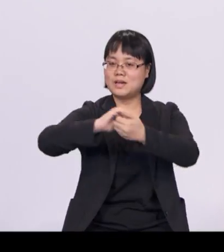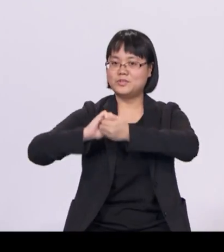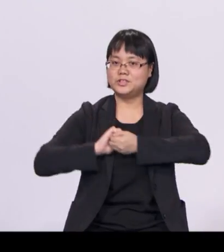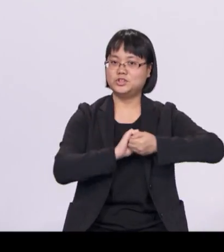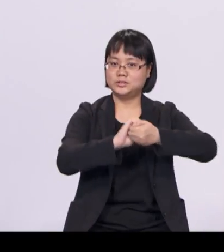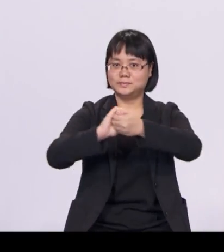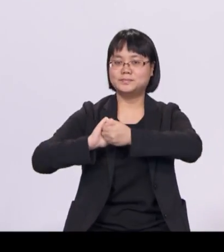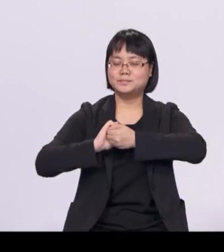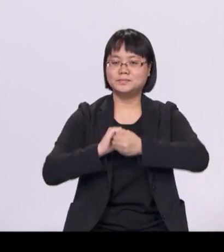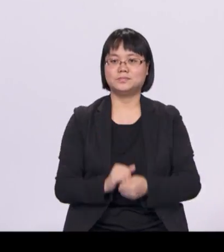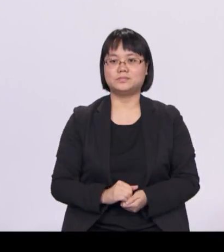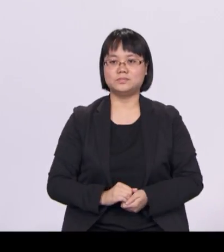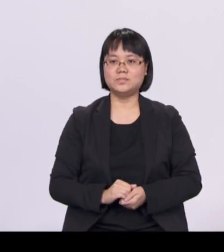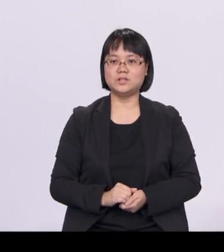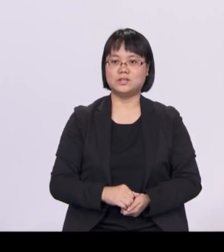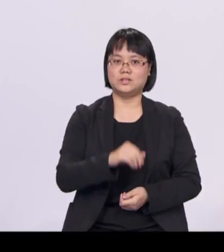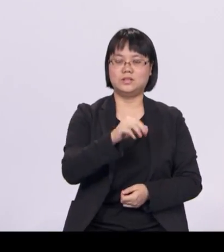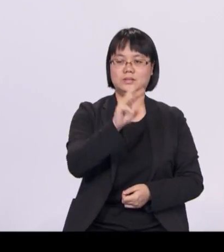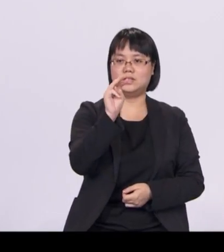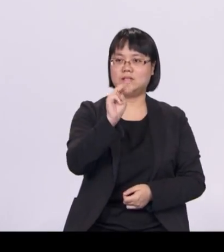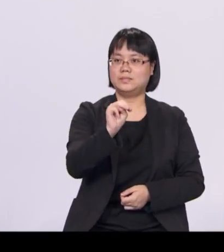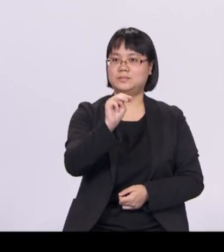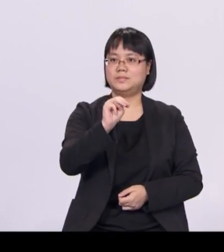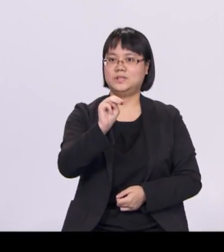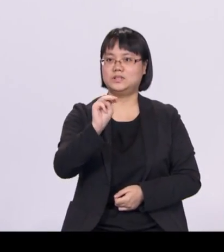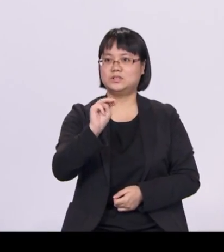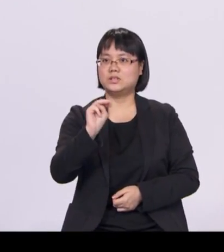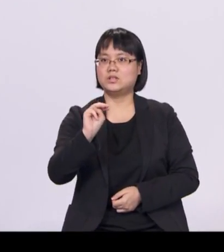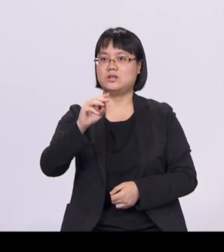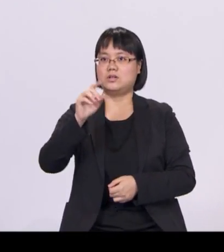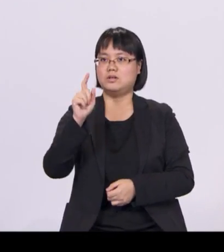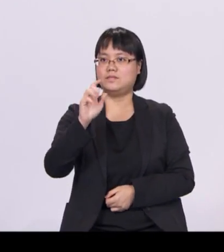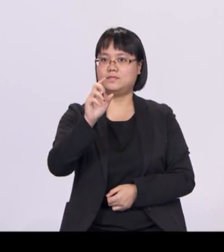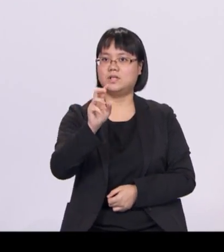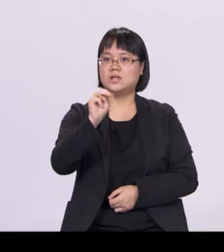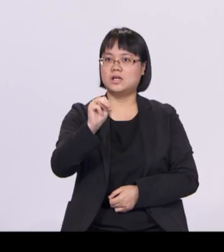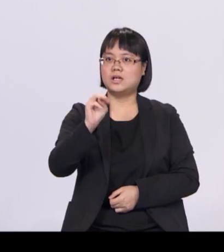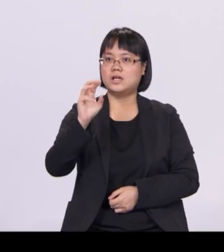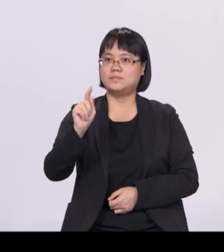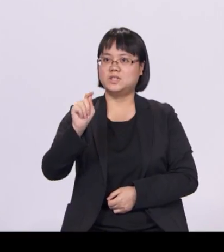The Minister for Trade and Industry Trade will speak more about our ASEAN plans at the COS.